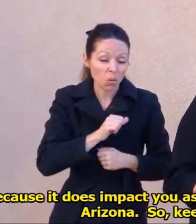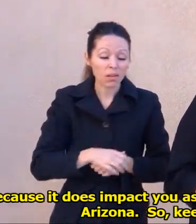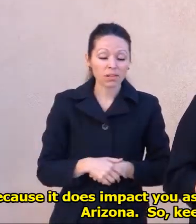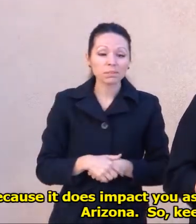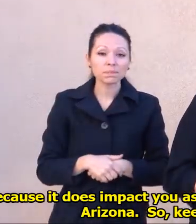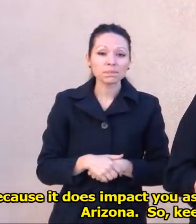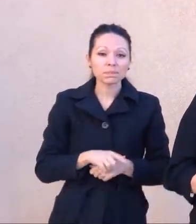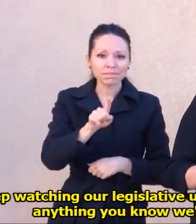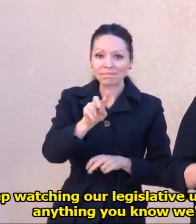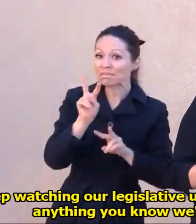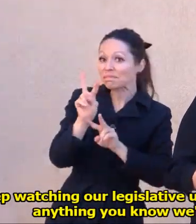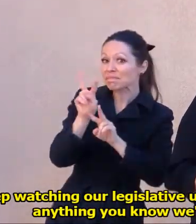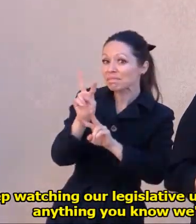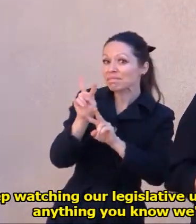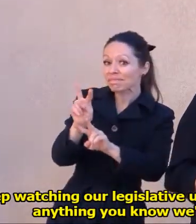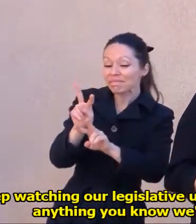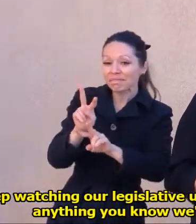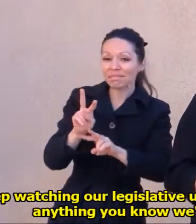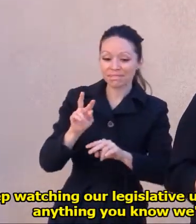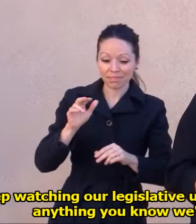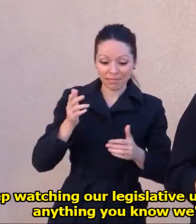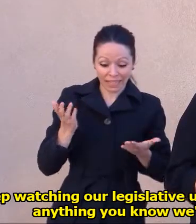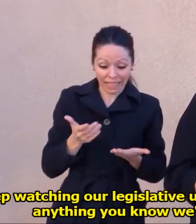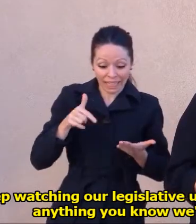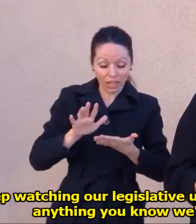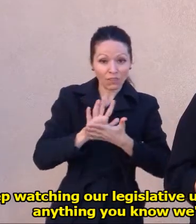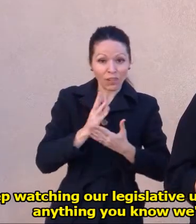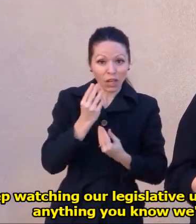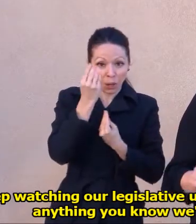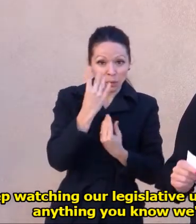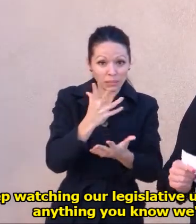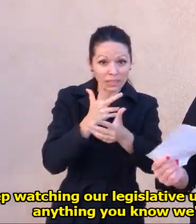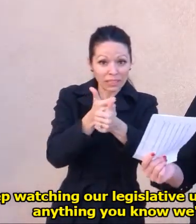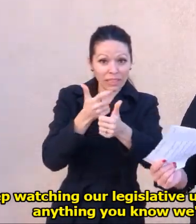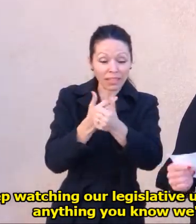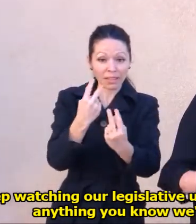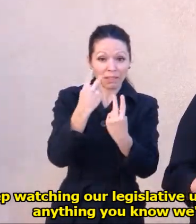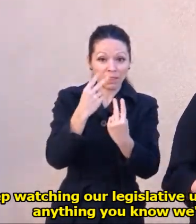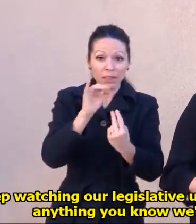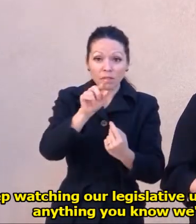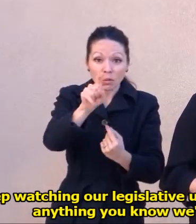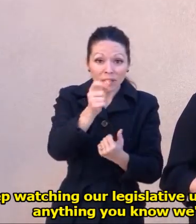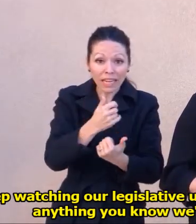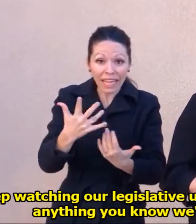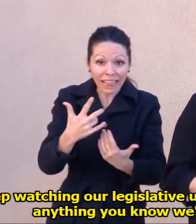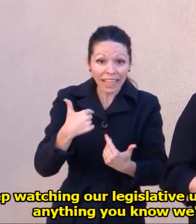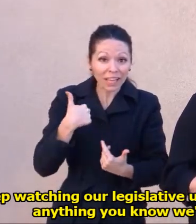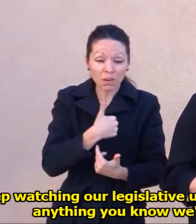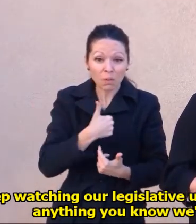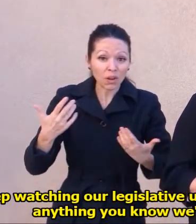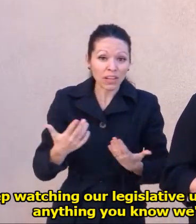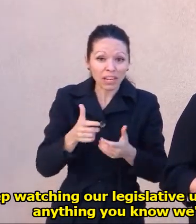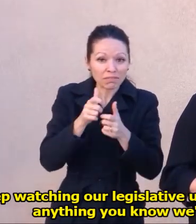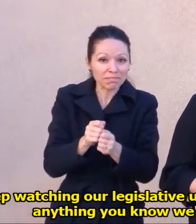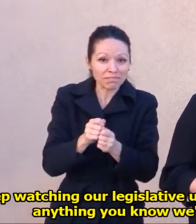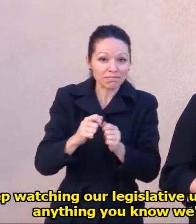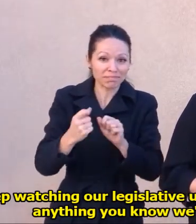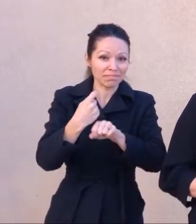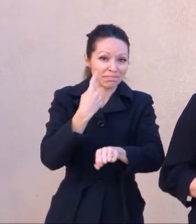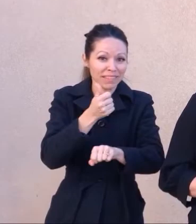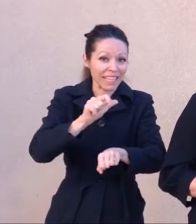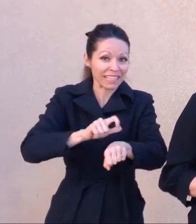So keep a lookout, keep watching our legislative updates, and if you ever need anything, you know we're just a text away.